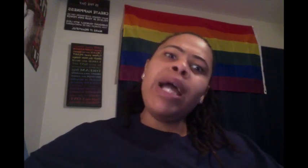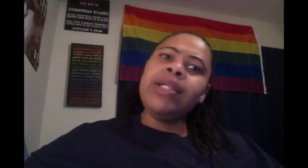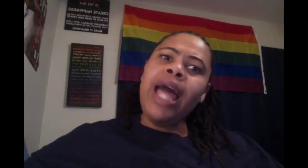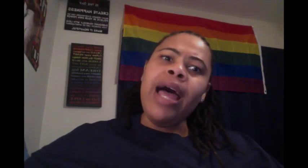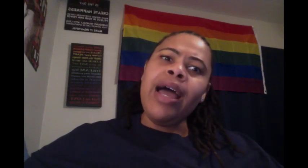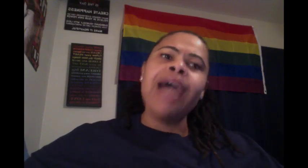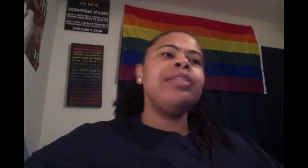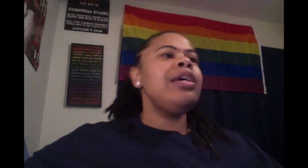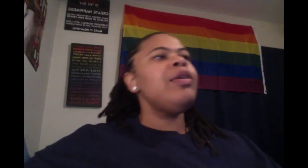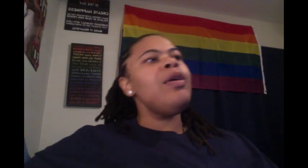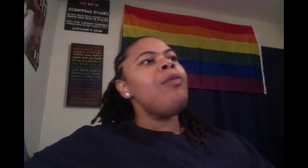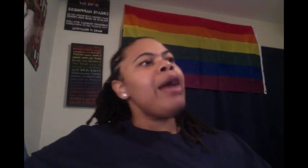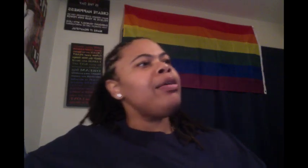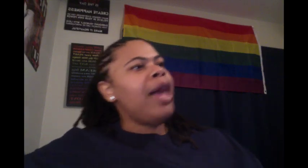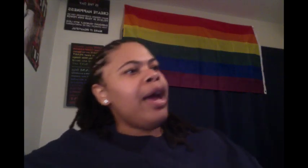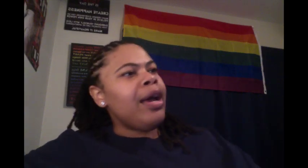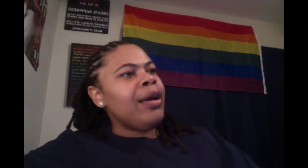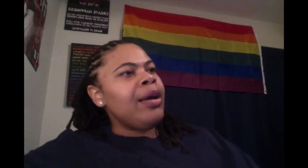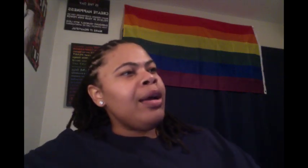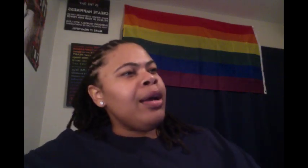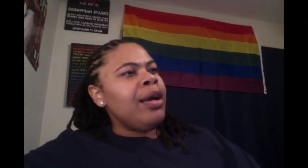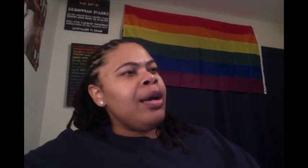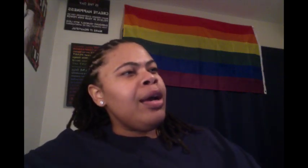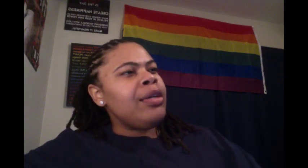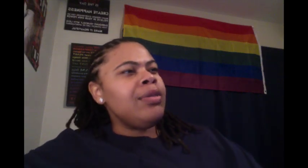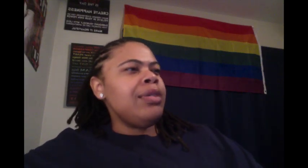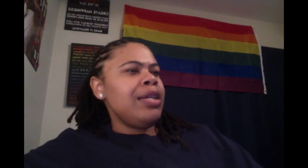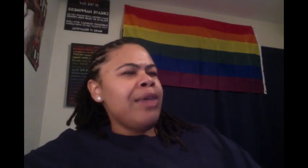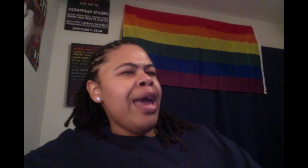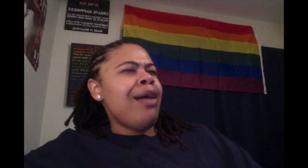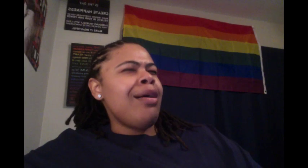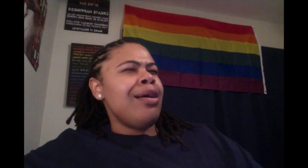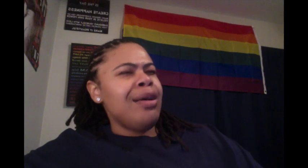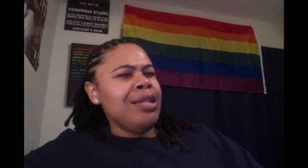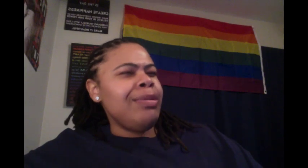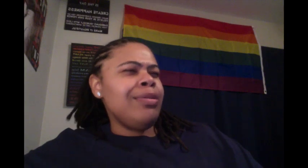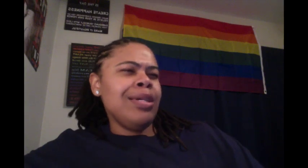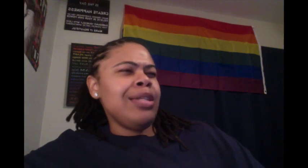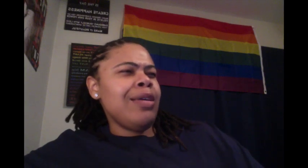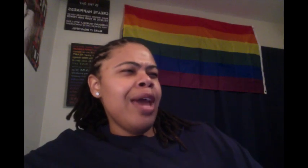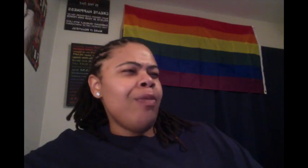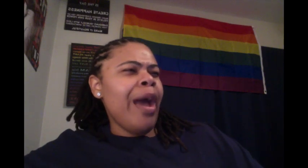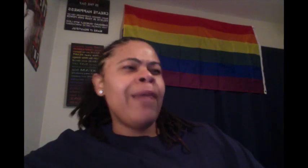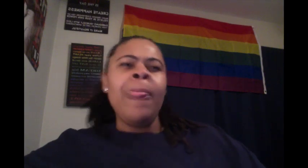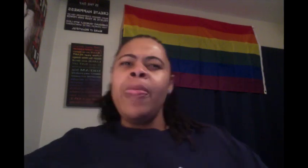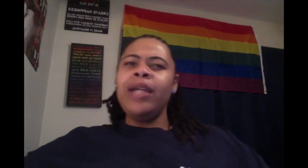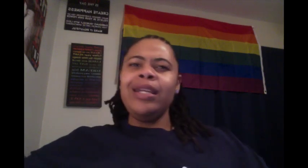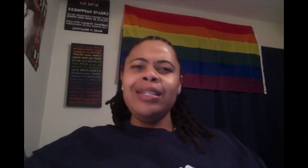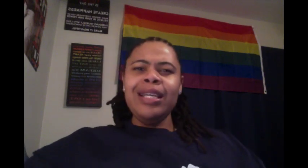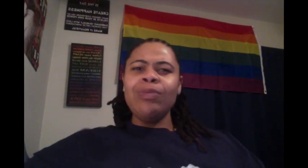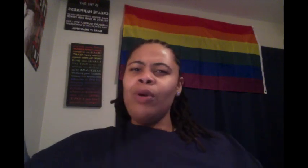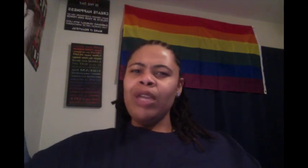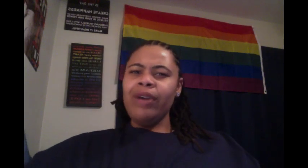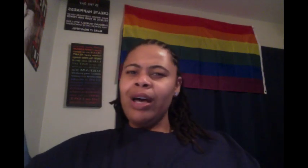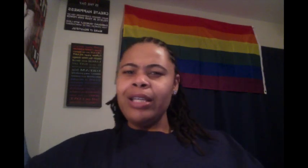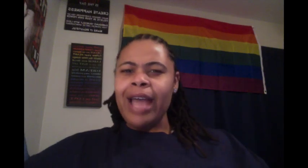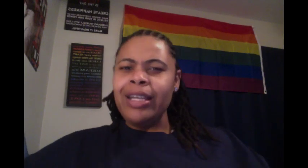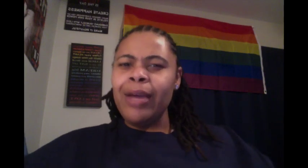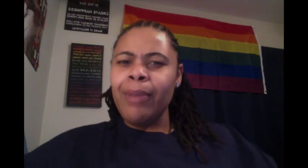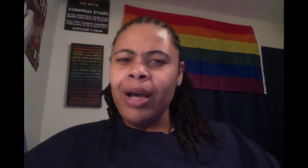you lie? I said, girl, why you lie? You said you had a husband. You couldn't say you had a wife. And then Denise won't give her a goddamn, um,